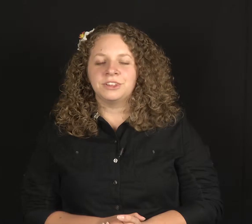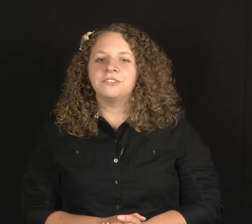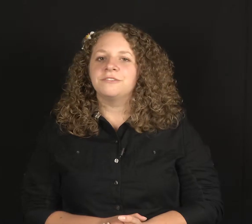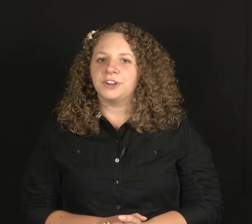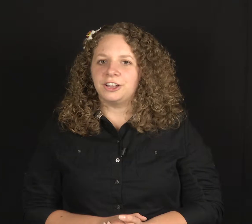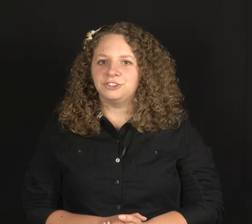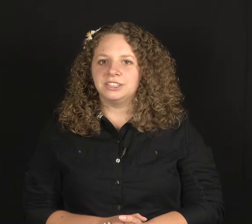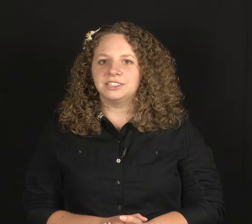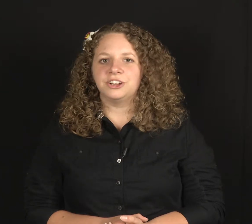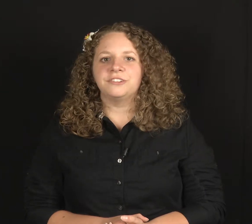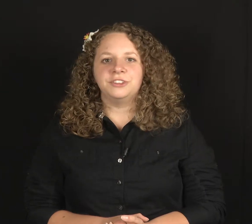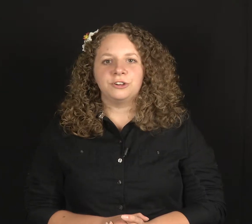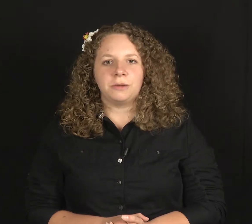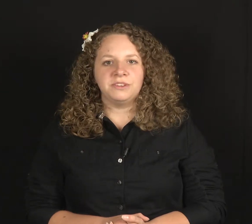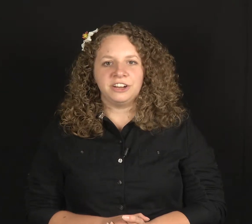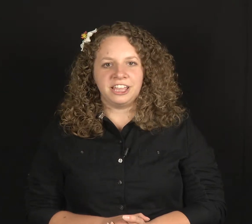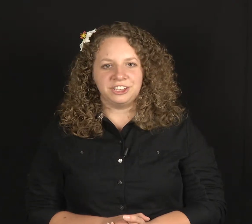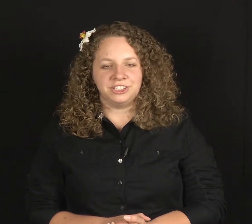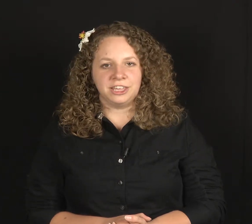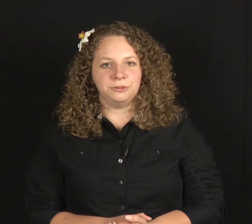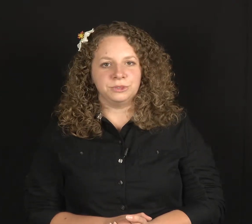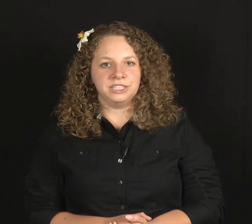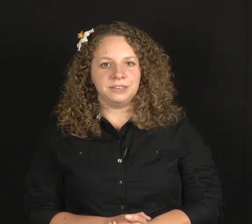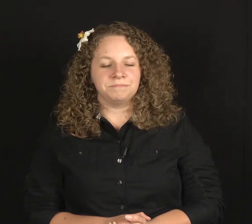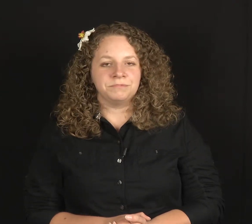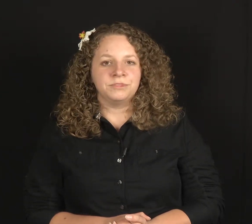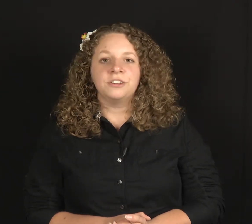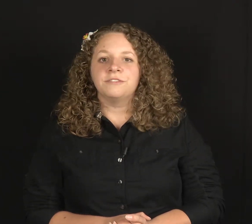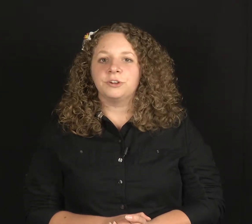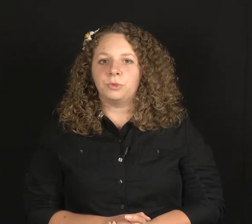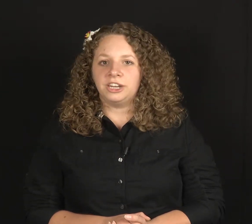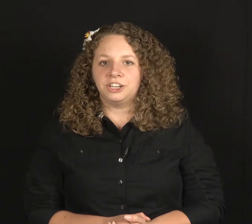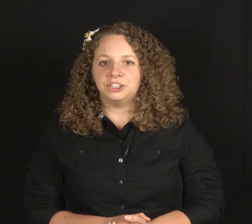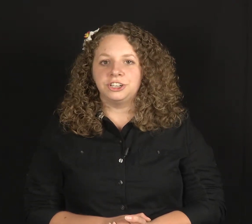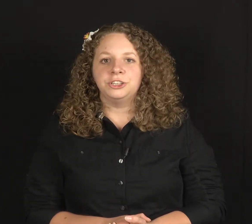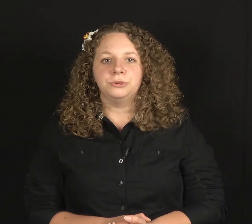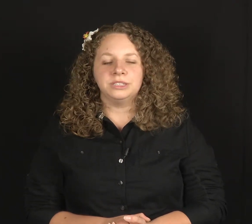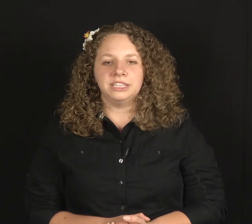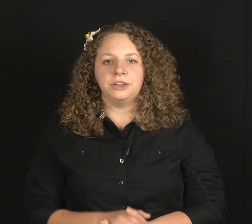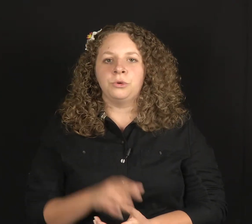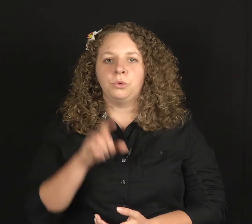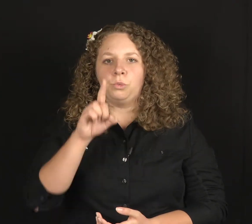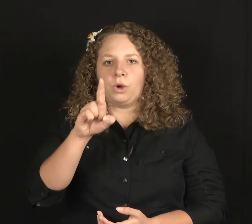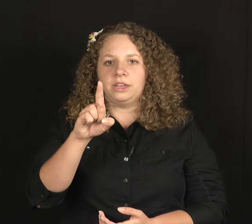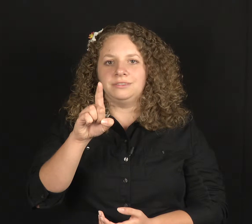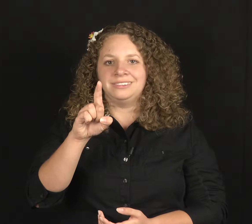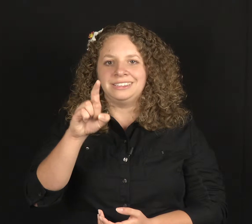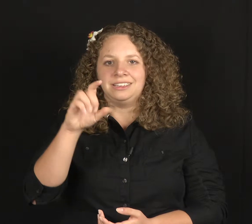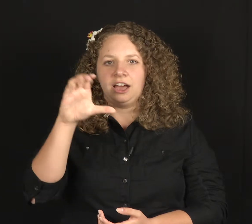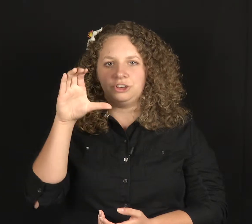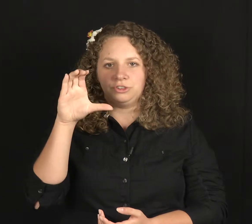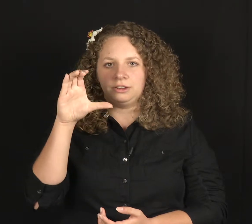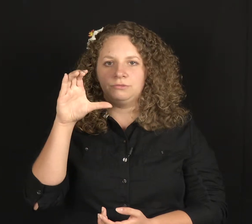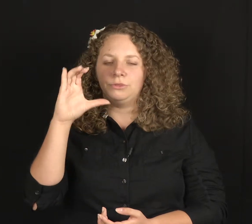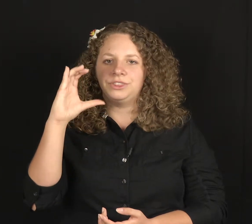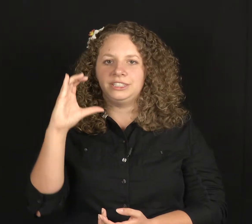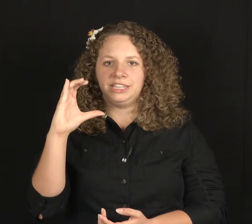For hundreds, there are a few common variations that you will see. For one hundred, you will see one hundred with the C